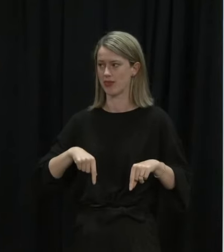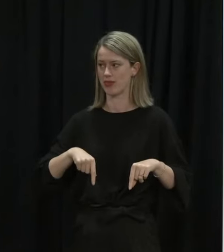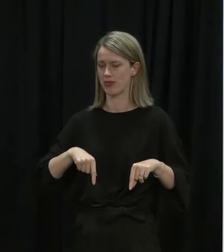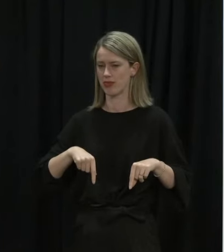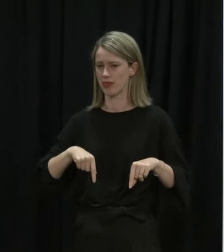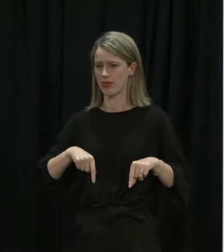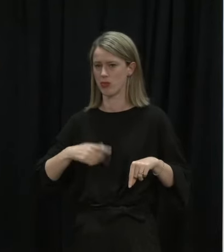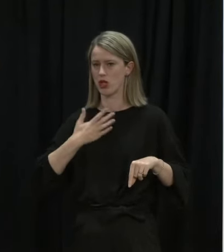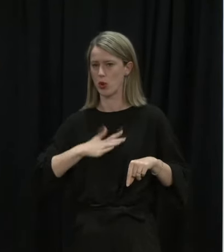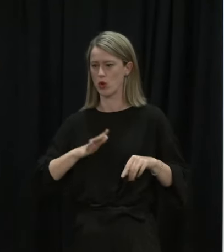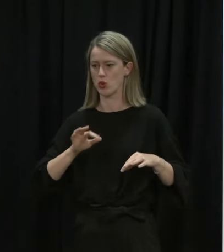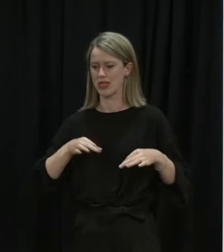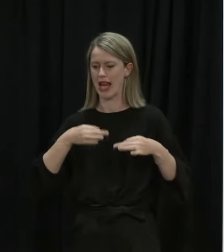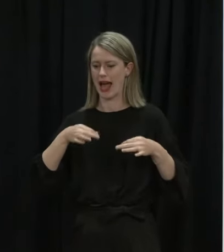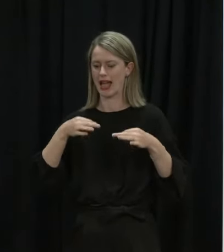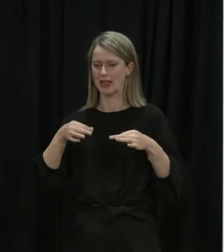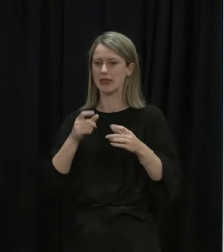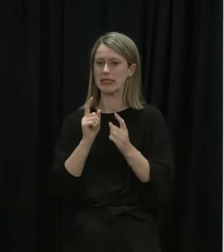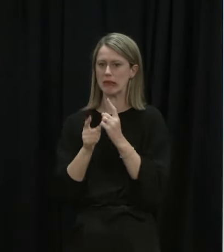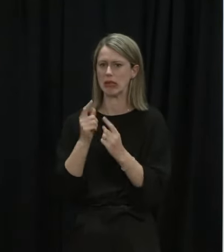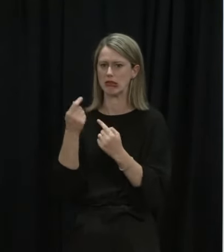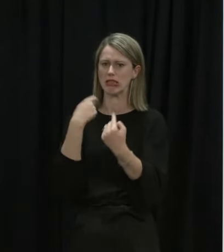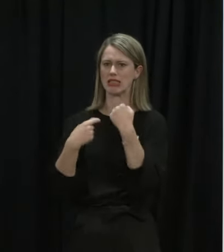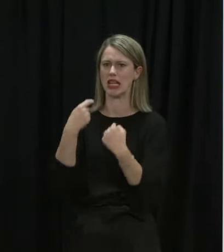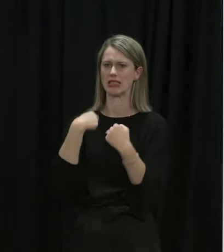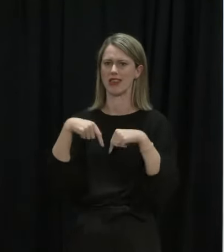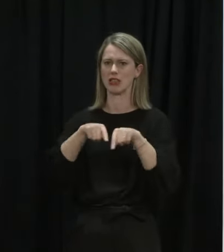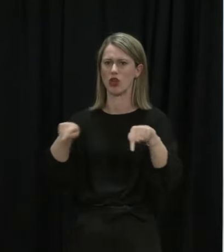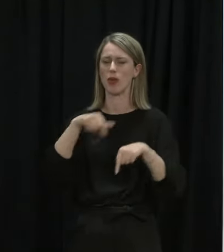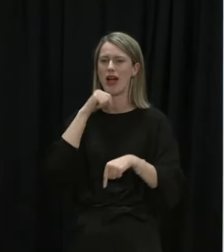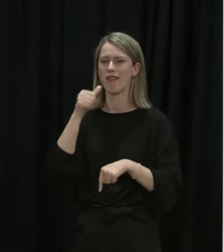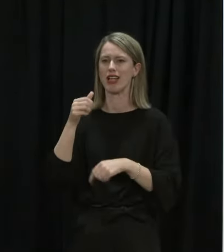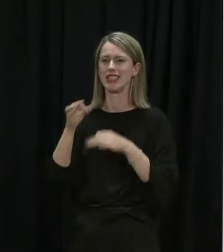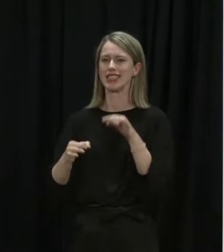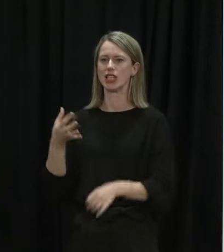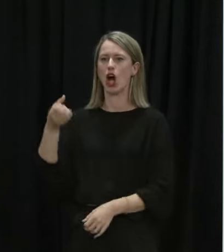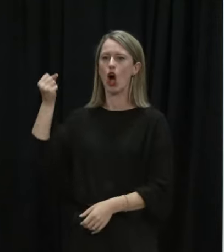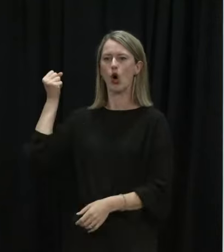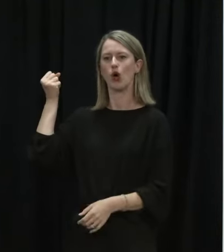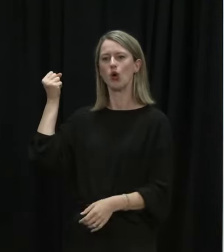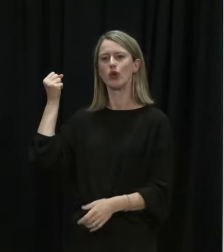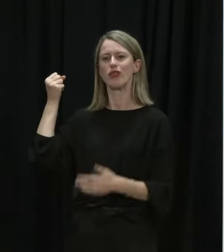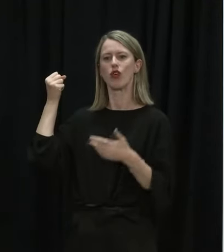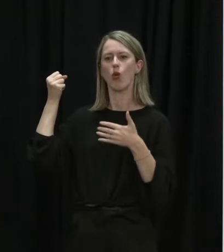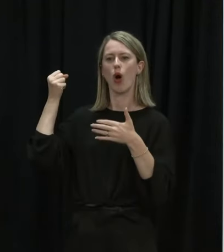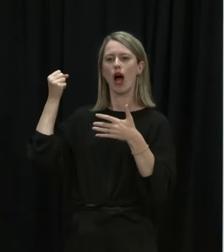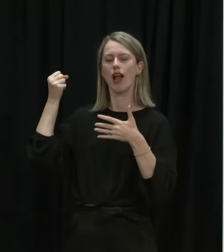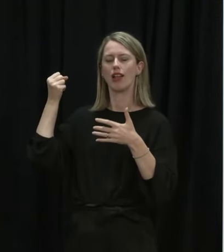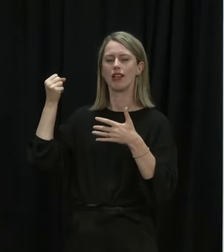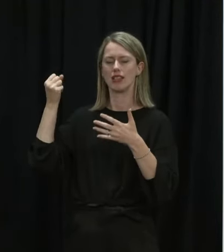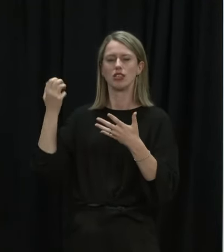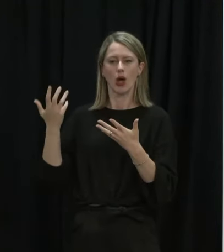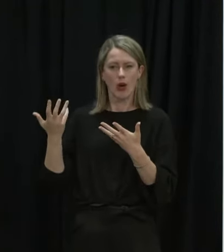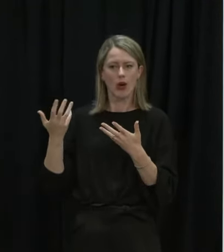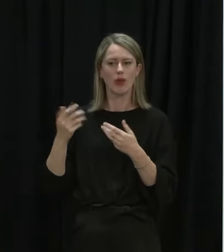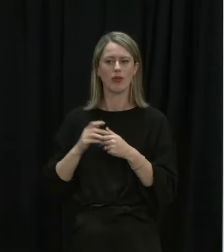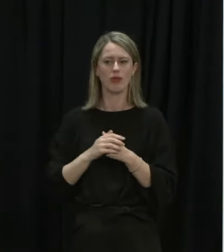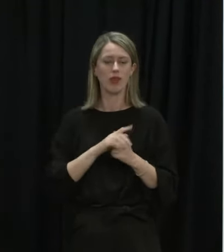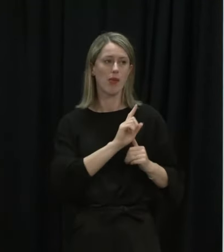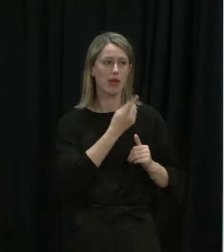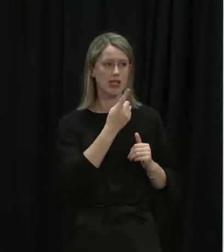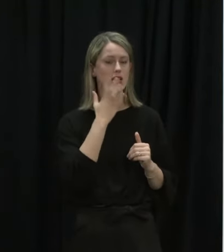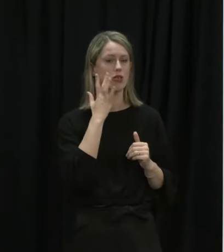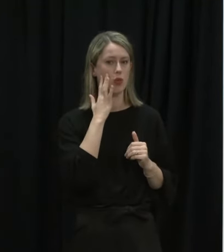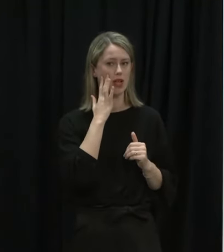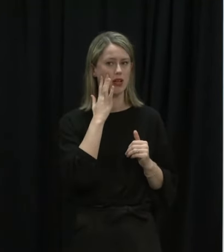We don't want to delay. We sometimes get criticised in this room if we sit on a decision for a short length of time and so Ministers